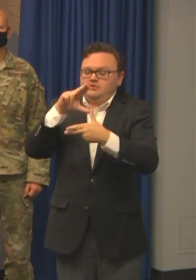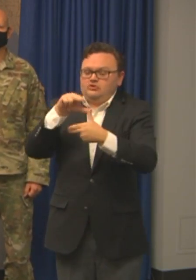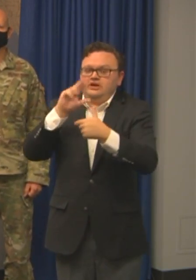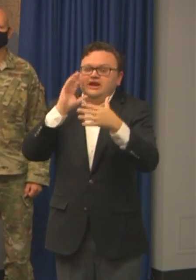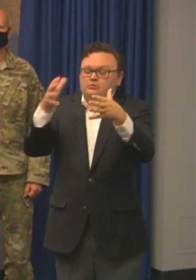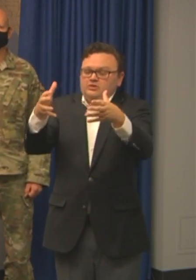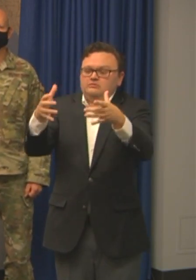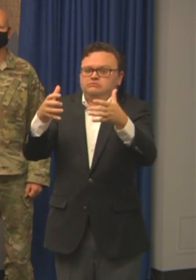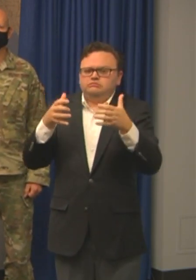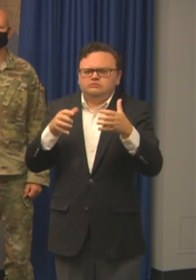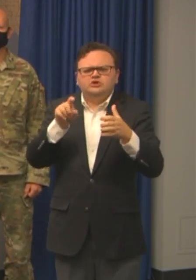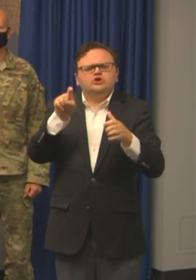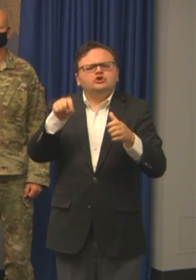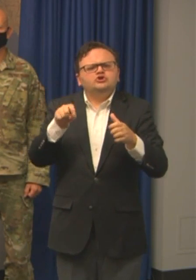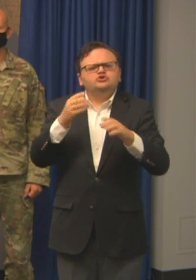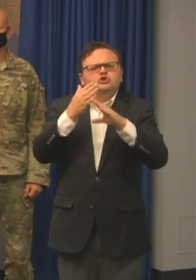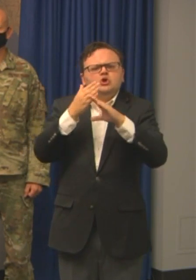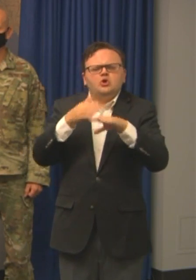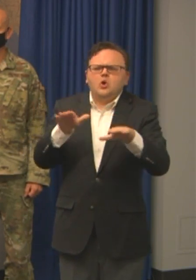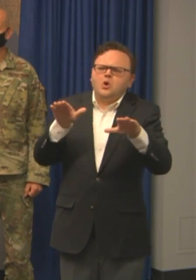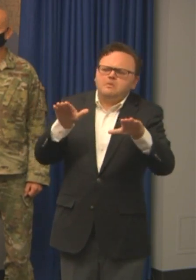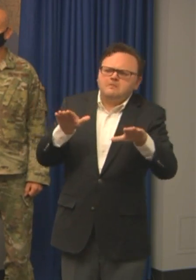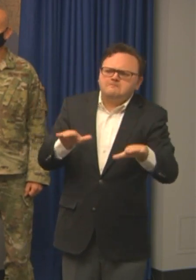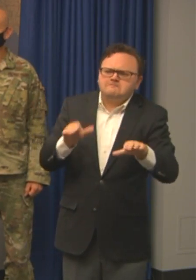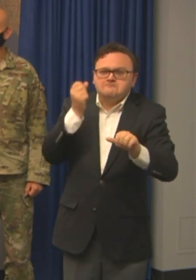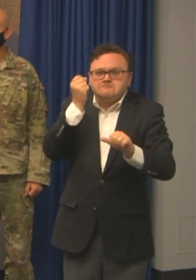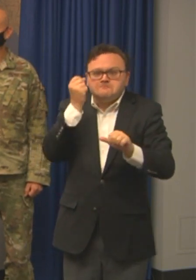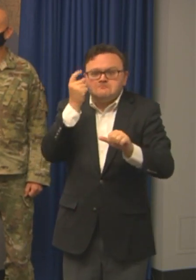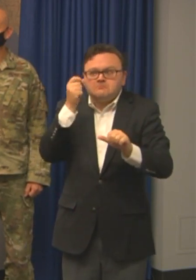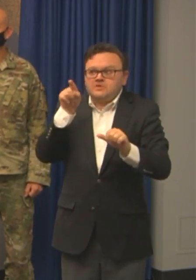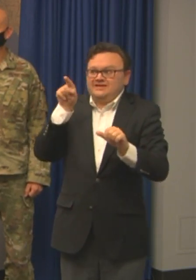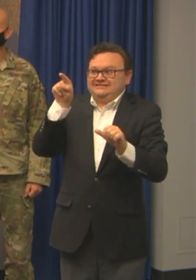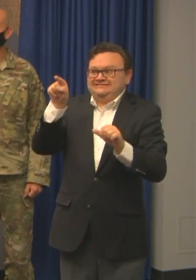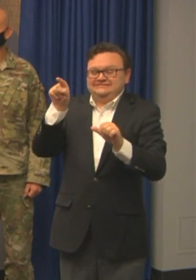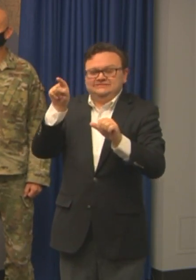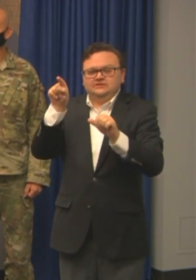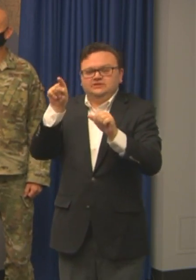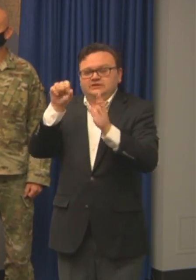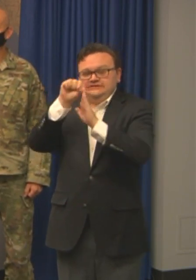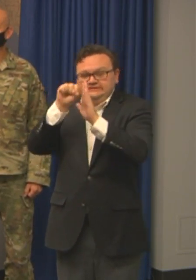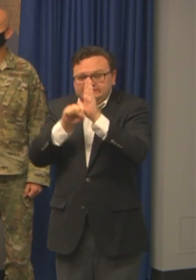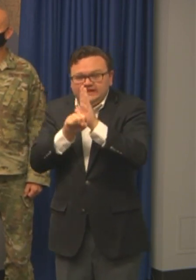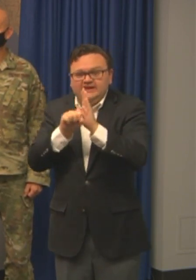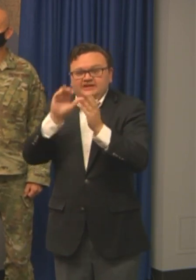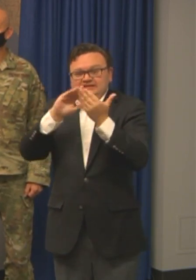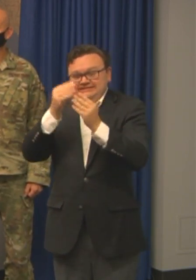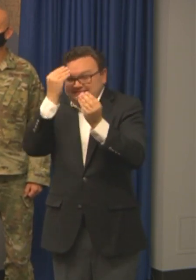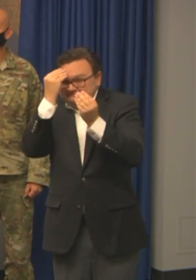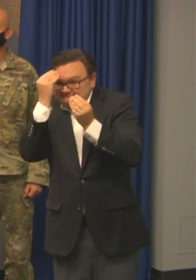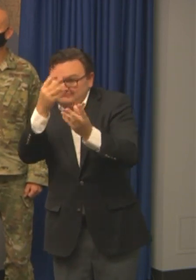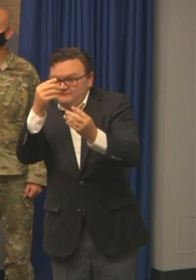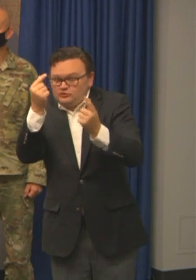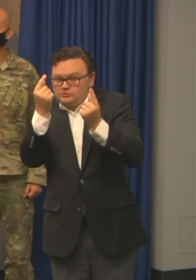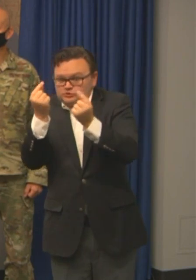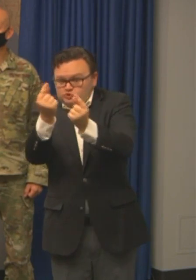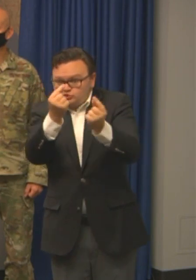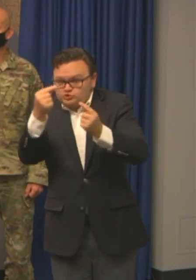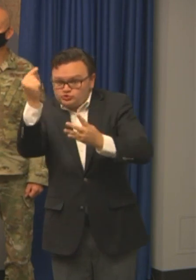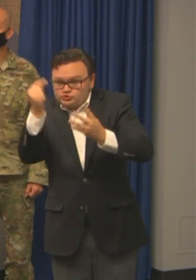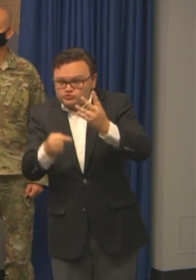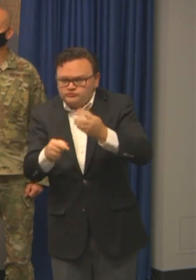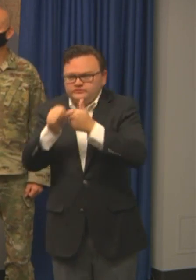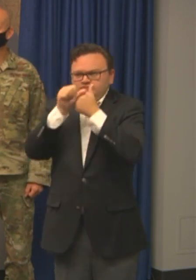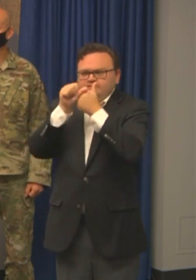but listen to the the instructions as they come down. Everyone should at this point who's in the potential path of this have